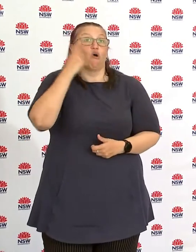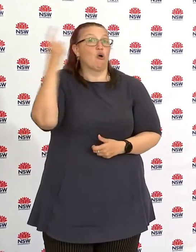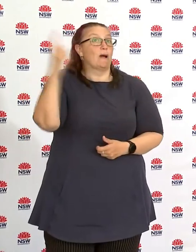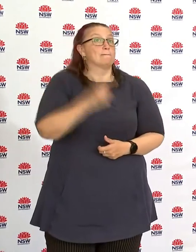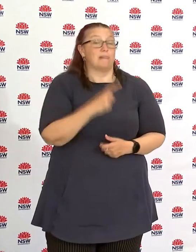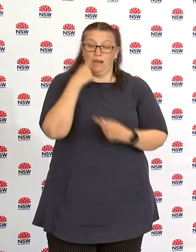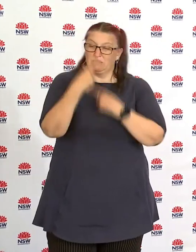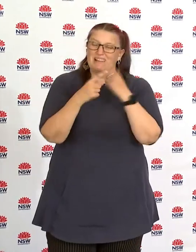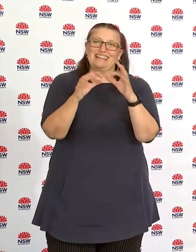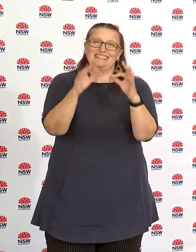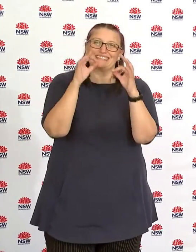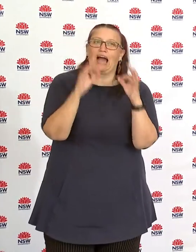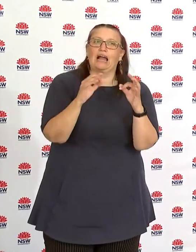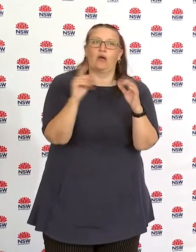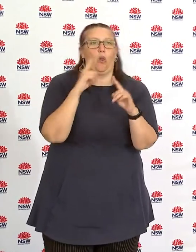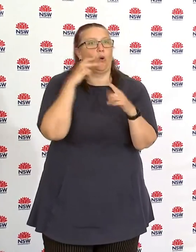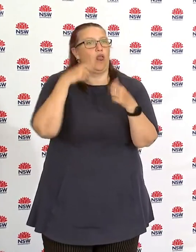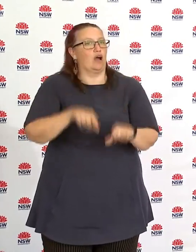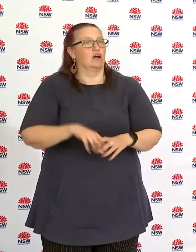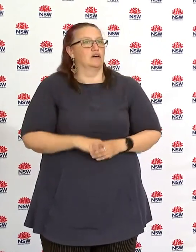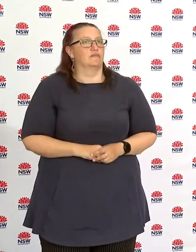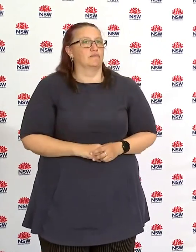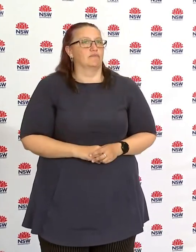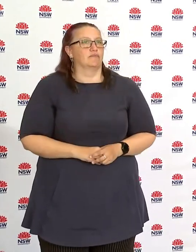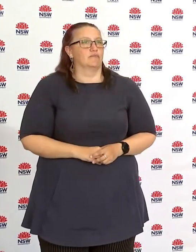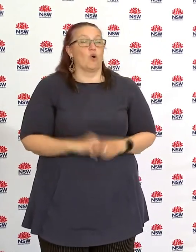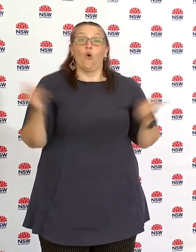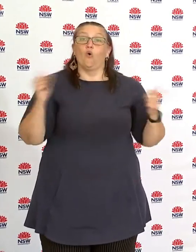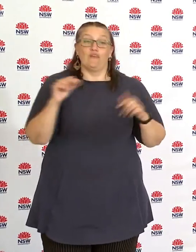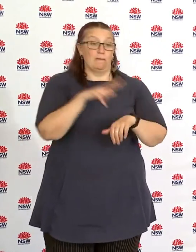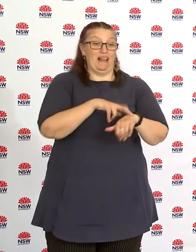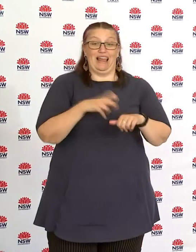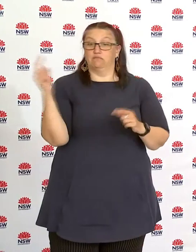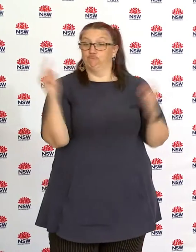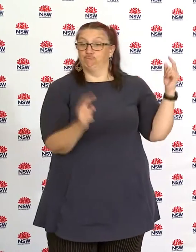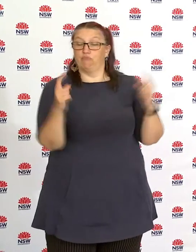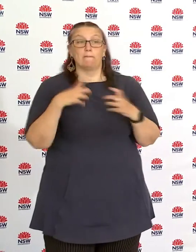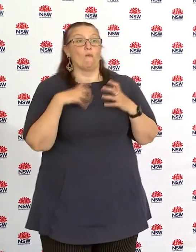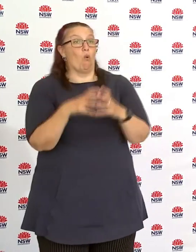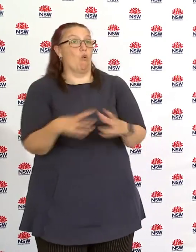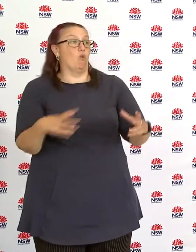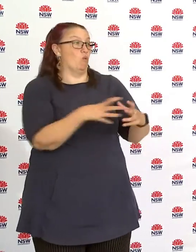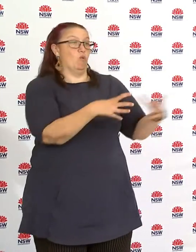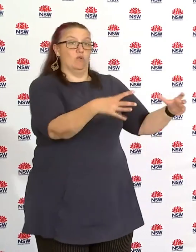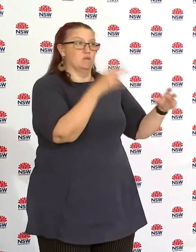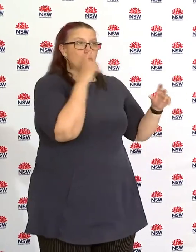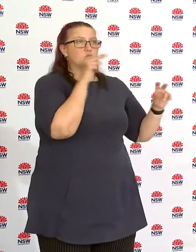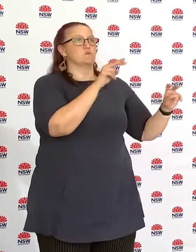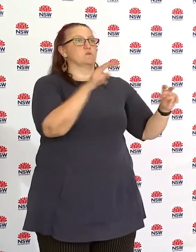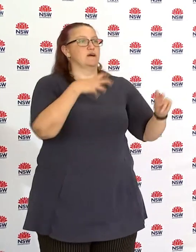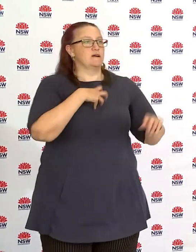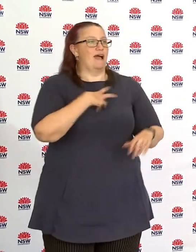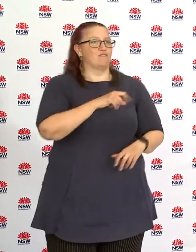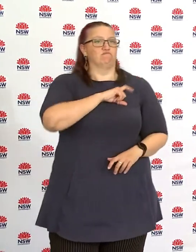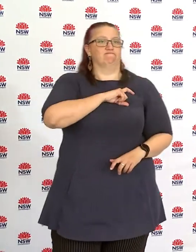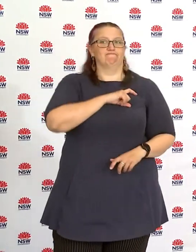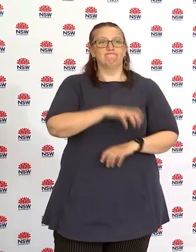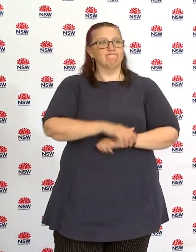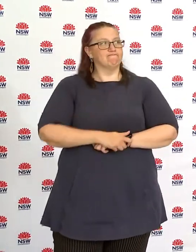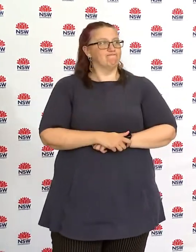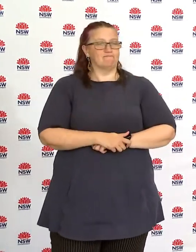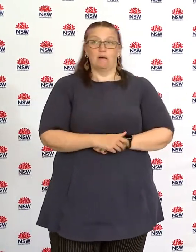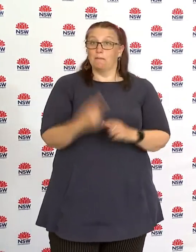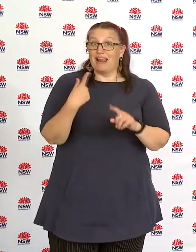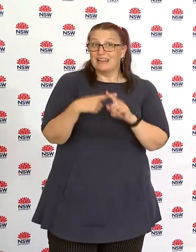exactly what that compliance looks like we've already had an increased presence in certain localities we've also had increased activity on the ground but